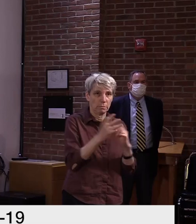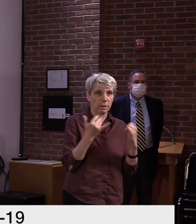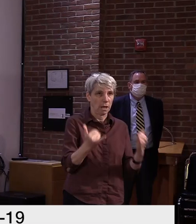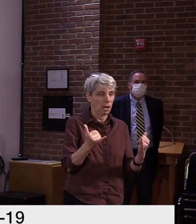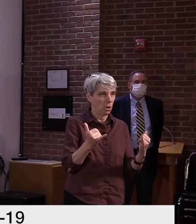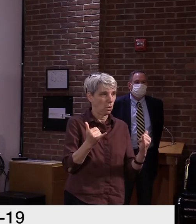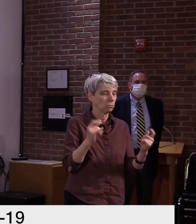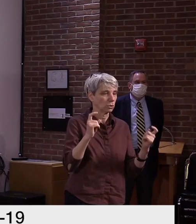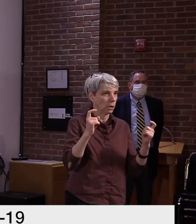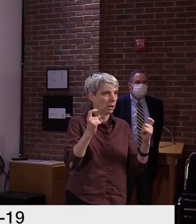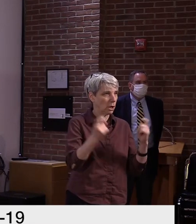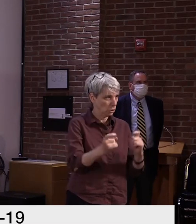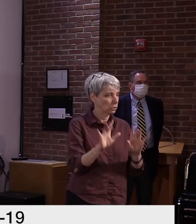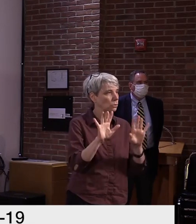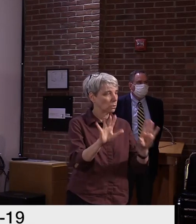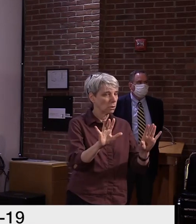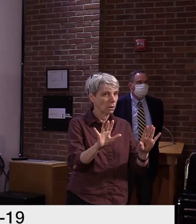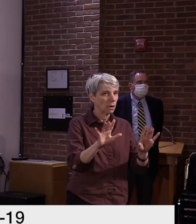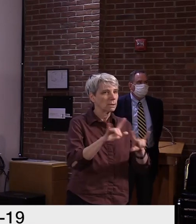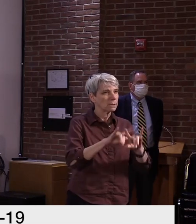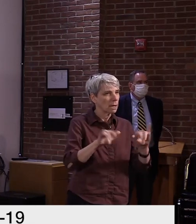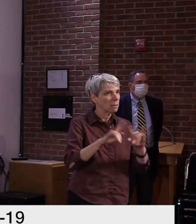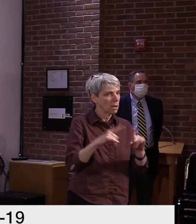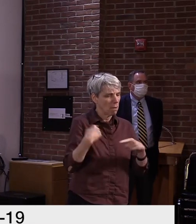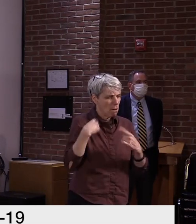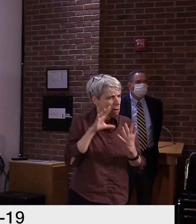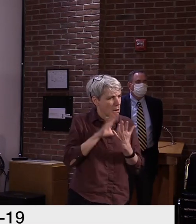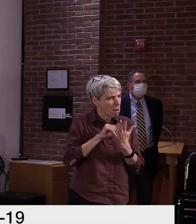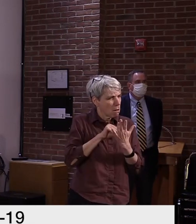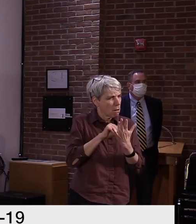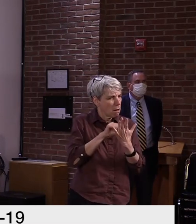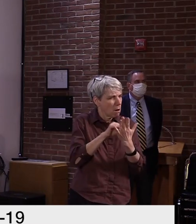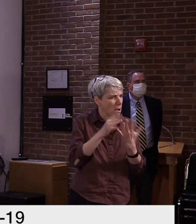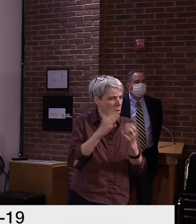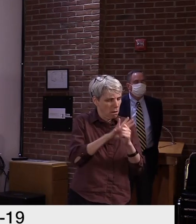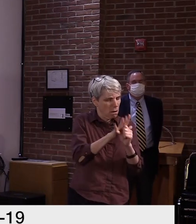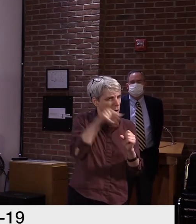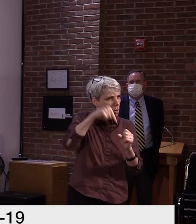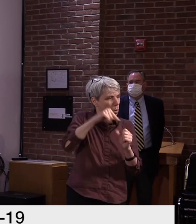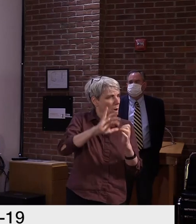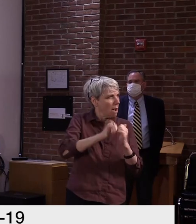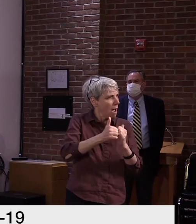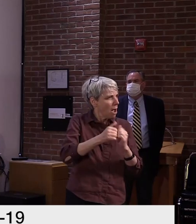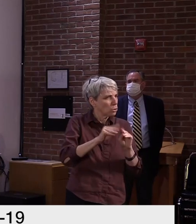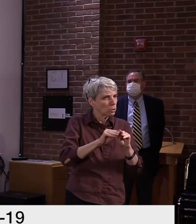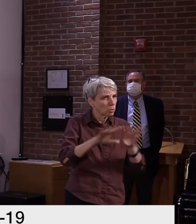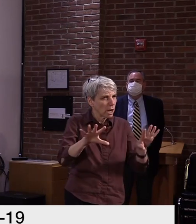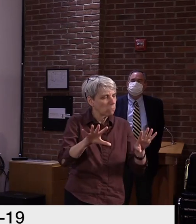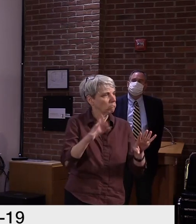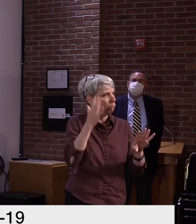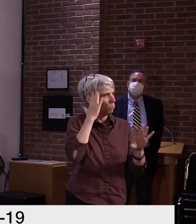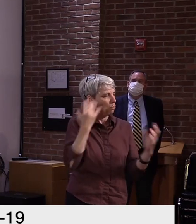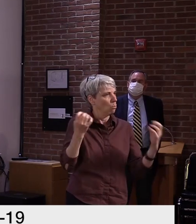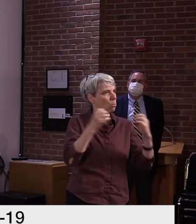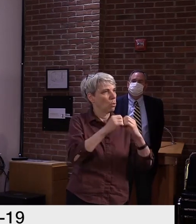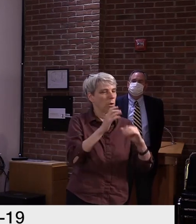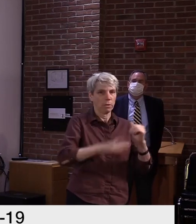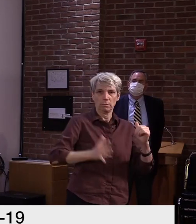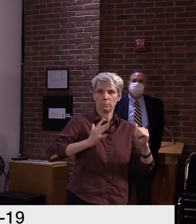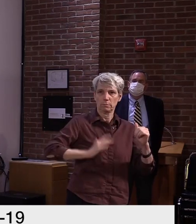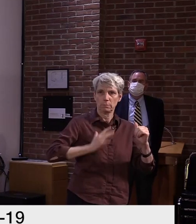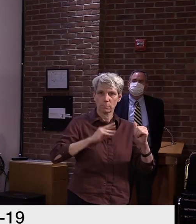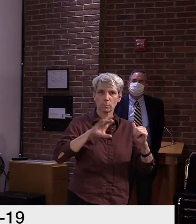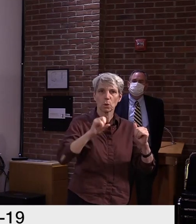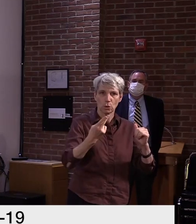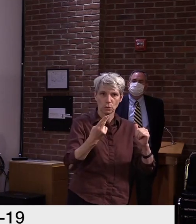But we also know much more about the virus than we did back in March, have a good understanding of the prevalence of the